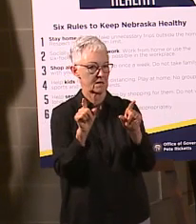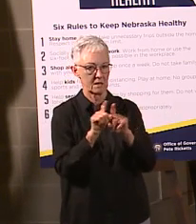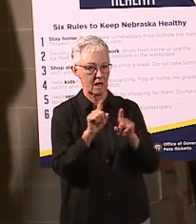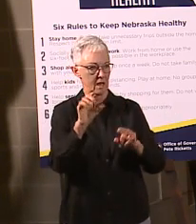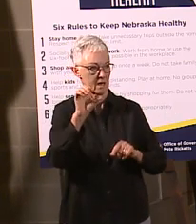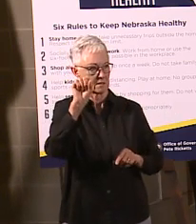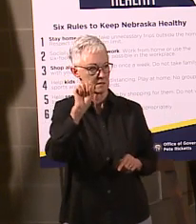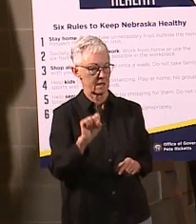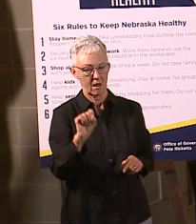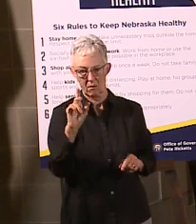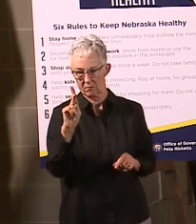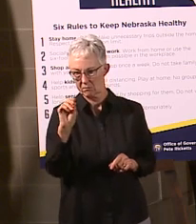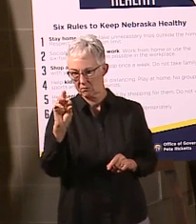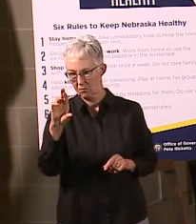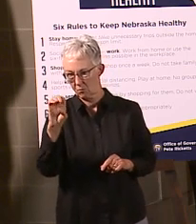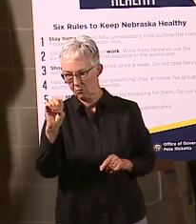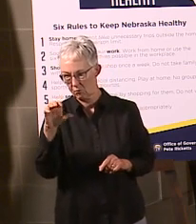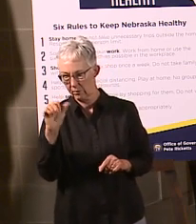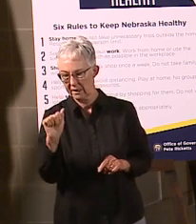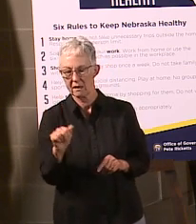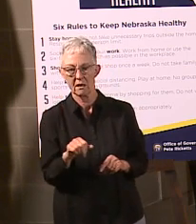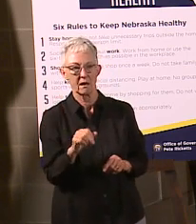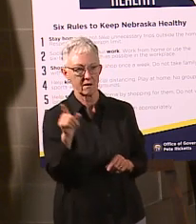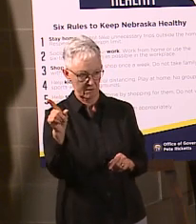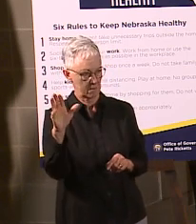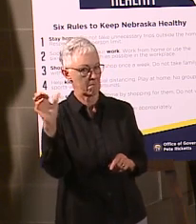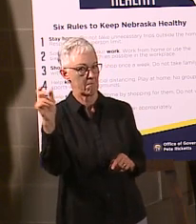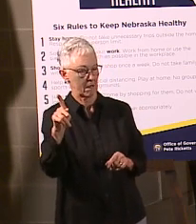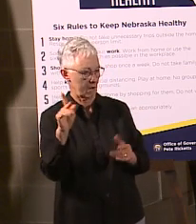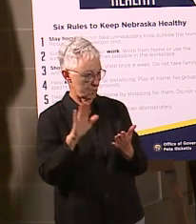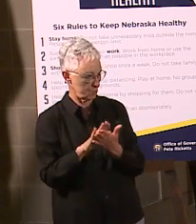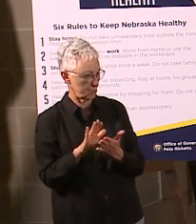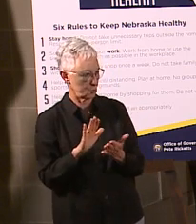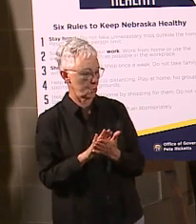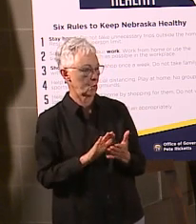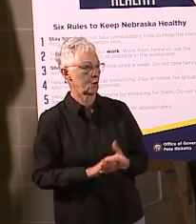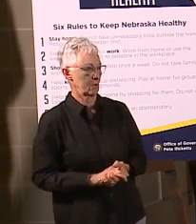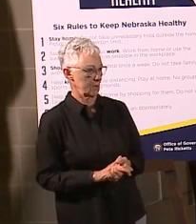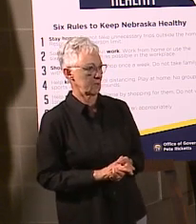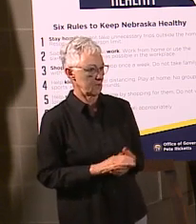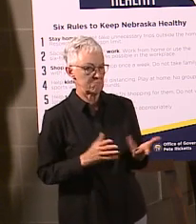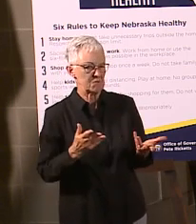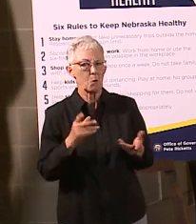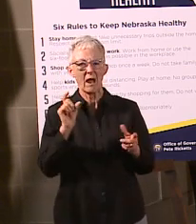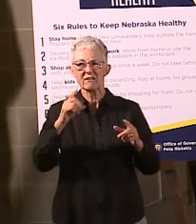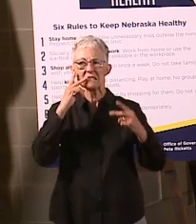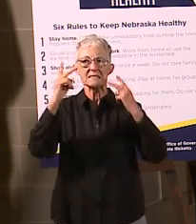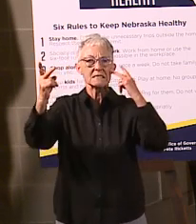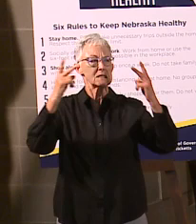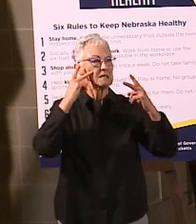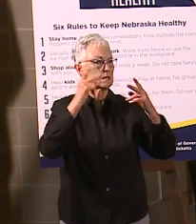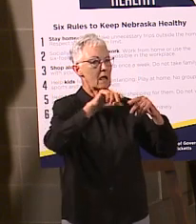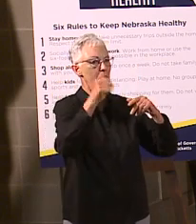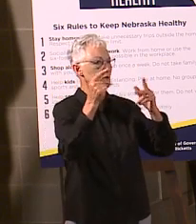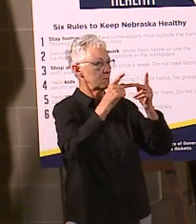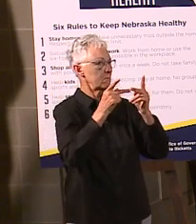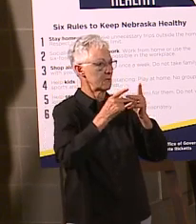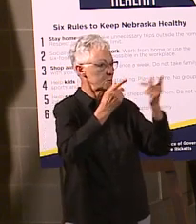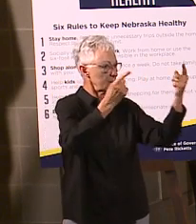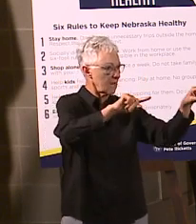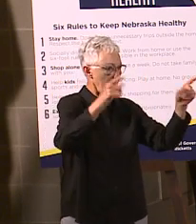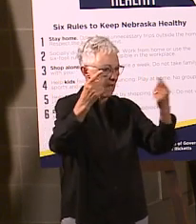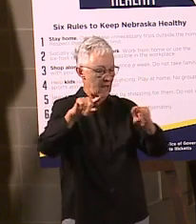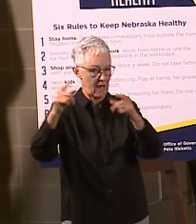data. And the other thing, too, I just want to point out is that we've got great leaders. You know, I just want to give, again, a shout-out to